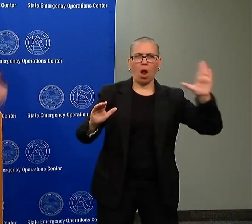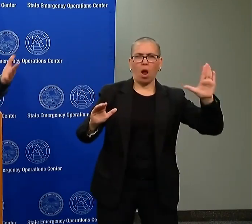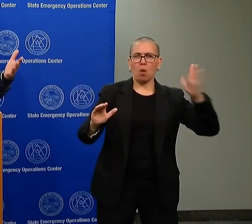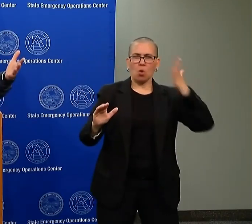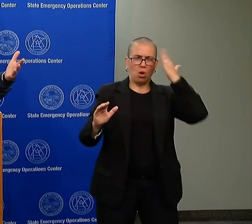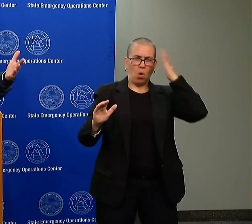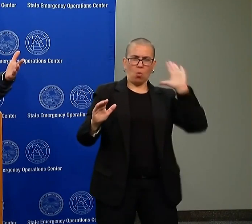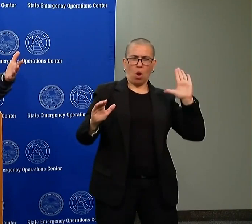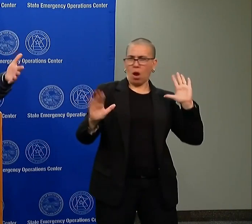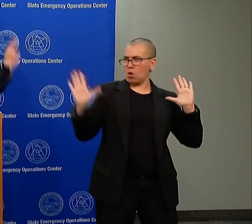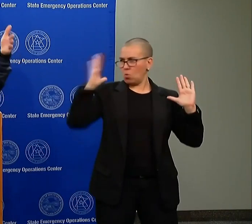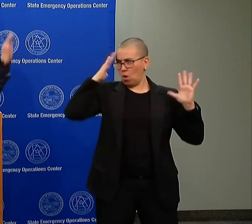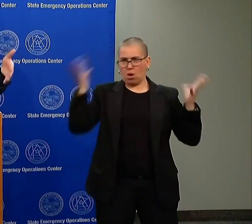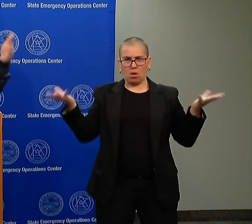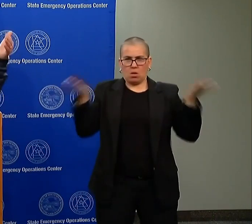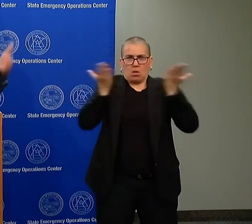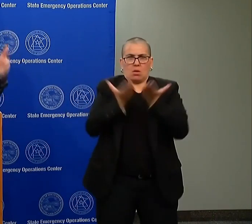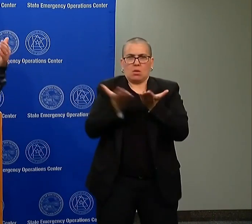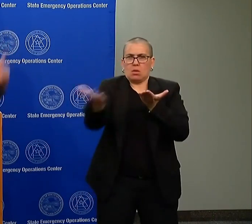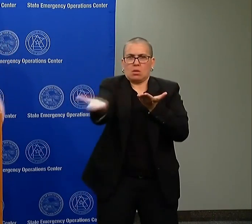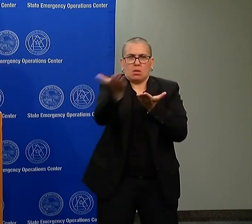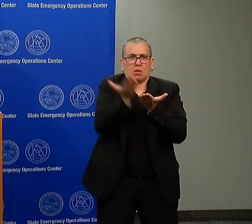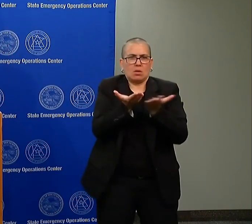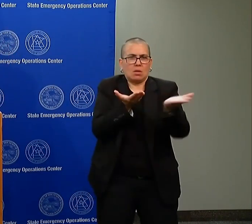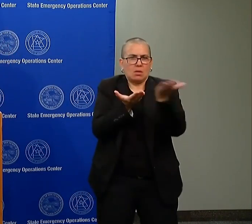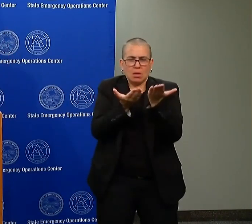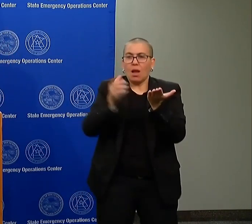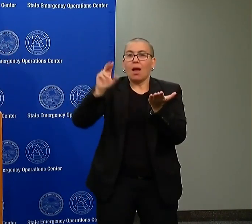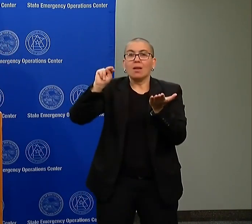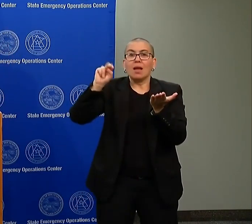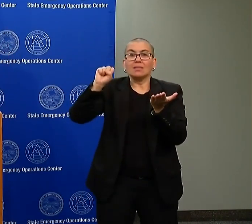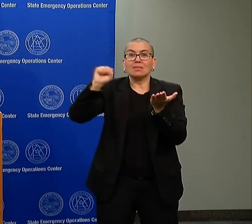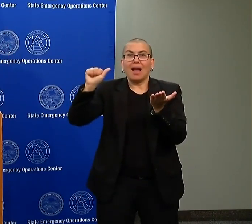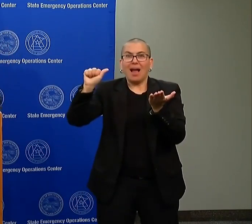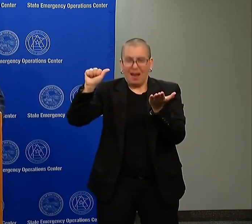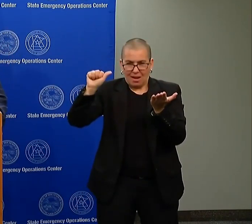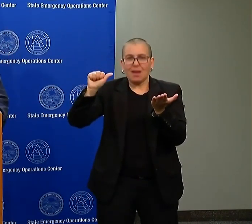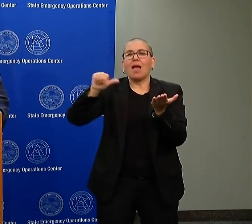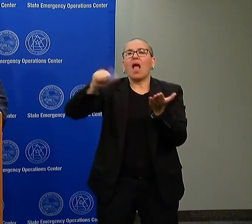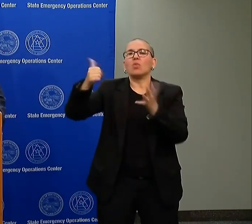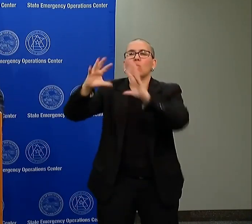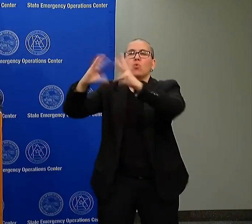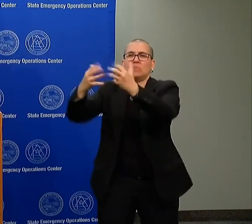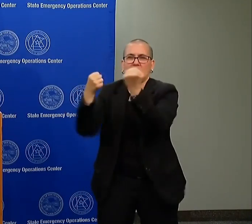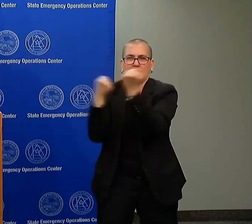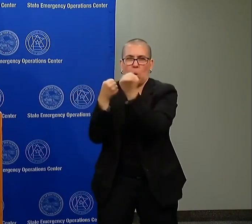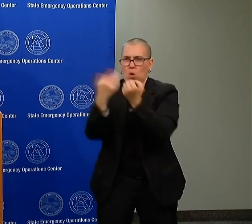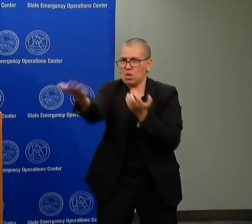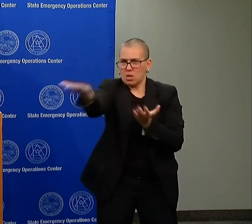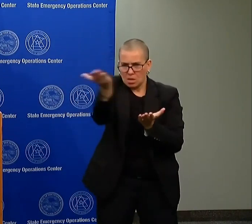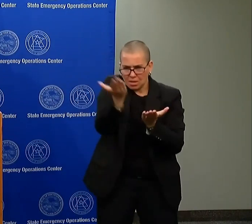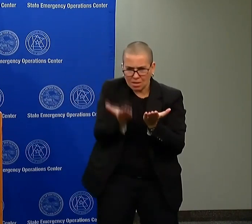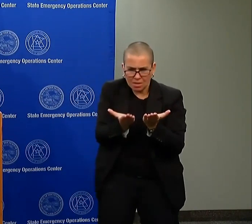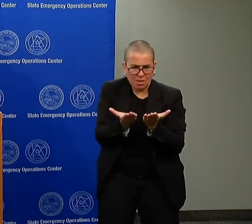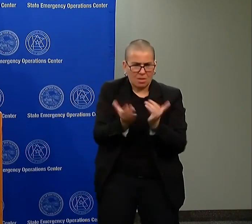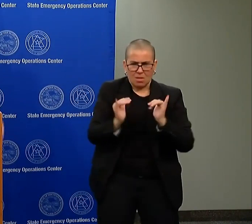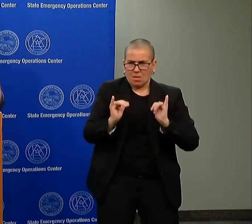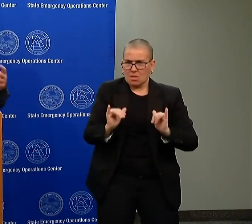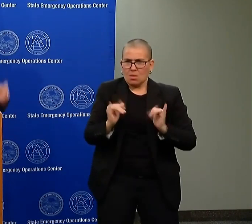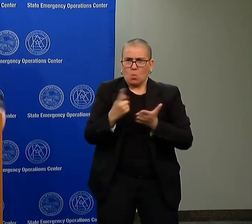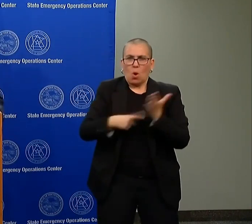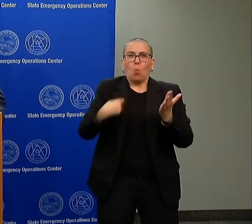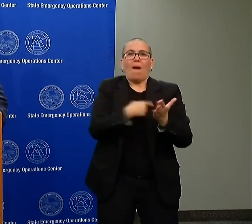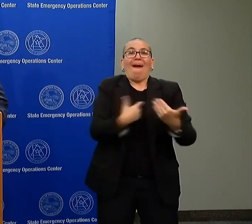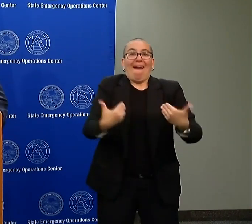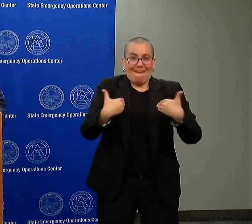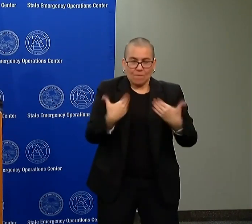NSA and others massive support to be able to see who these operators are and and I think for Minnesotans as you saw this and it's been a 48